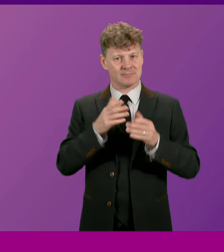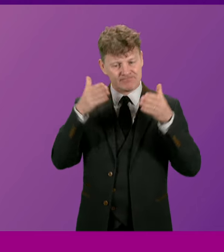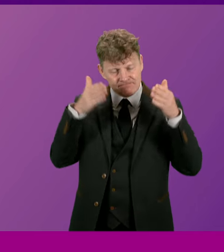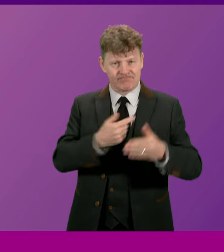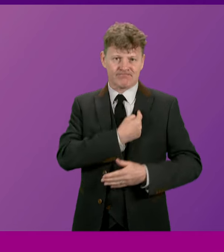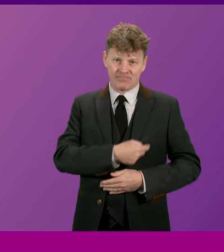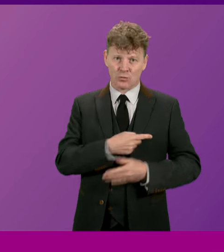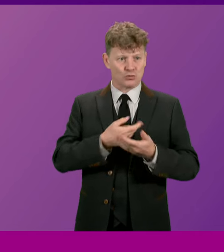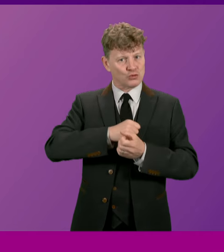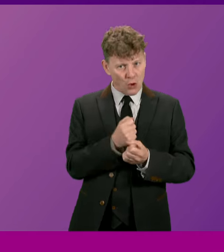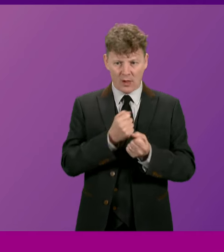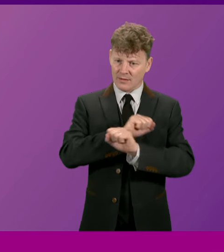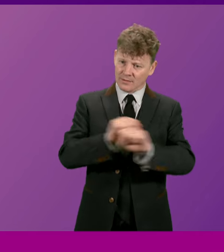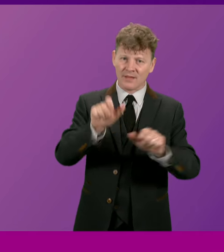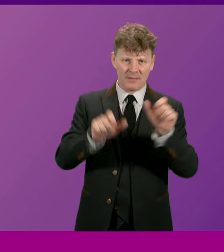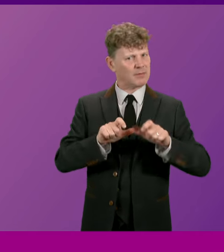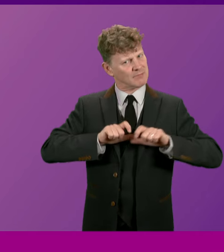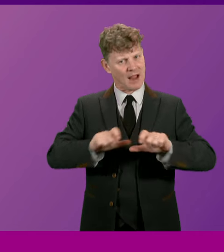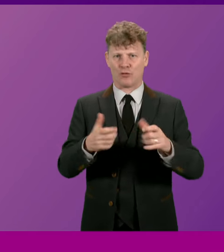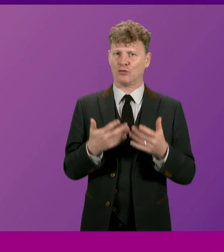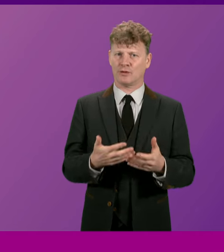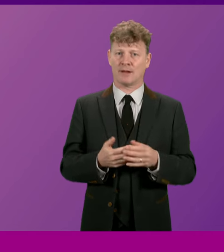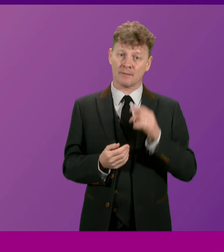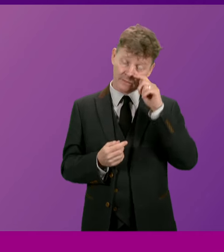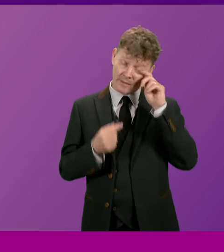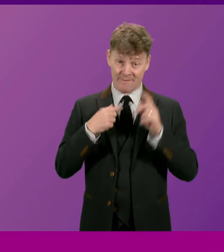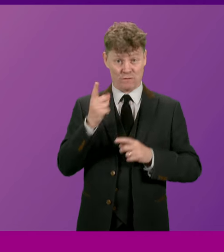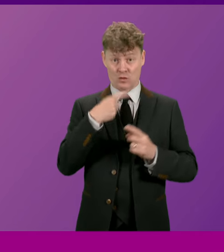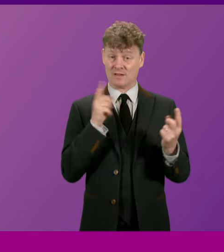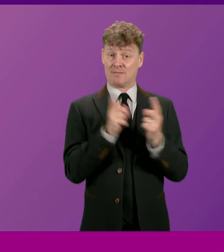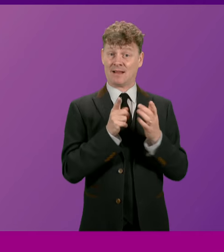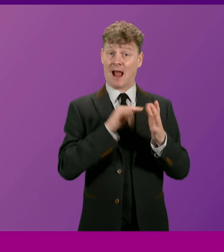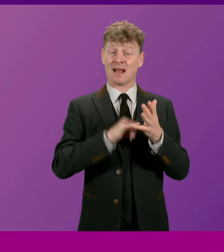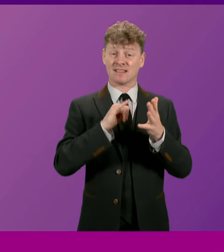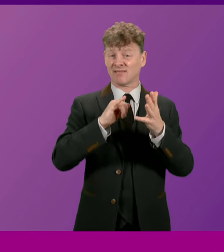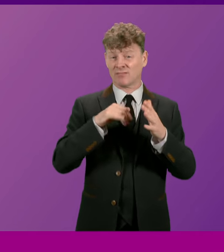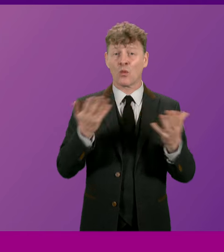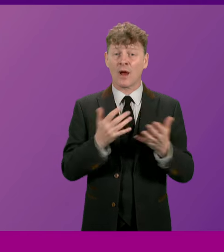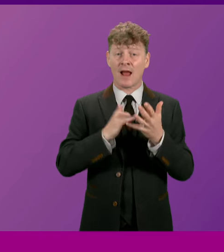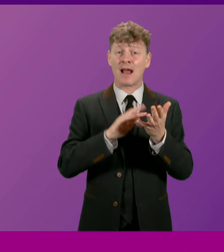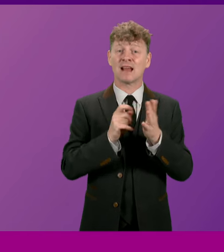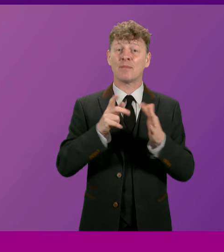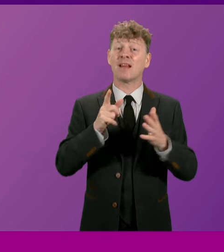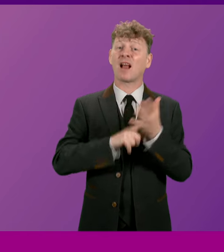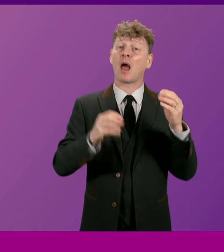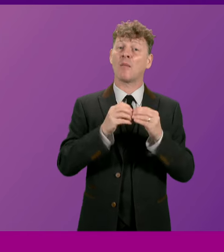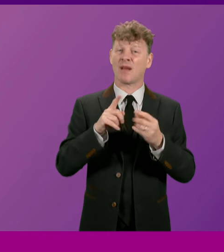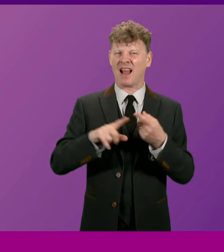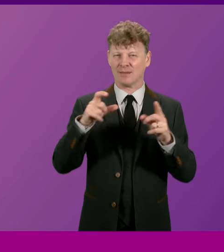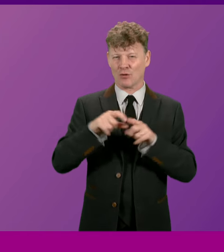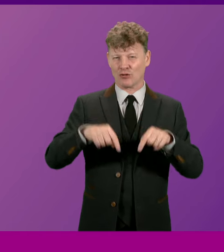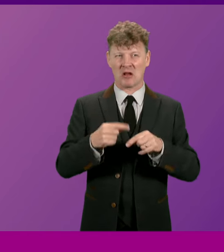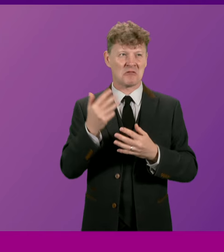continues today. I first met Alex in the SNP Club in North St Andrews Street in Edinburgh in